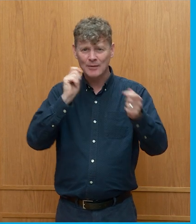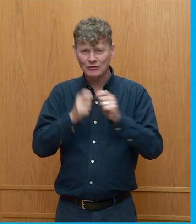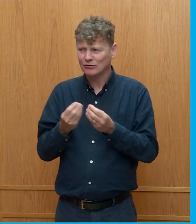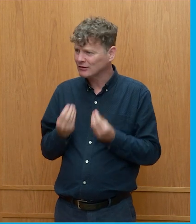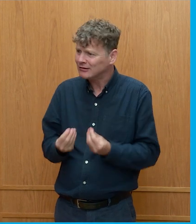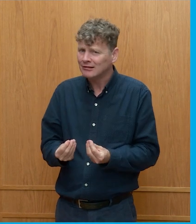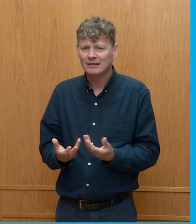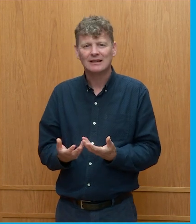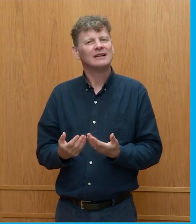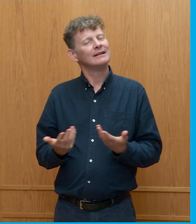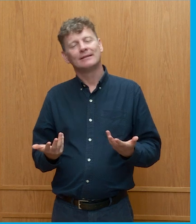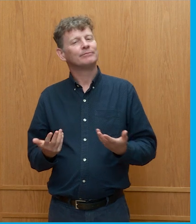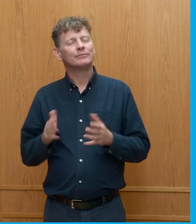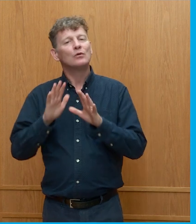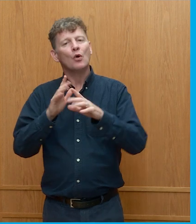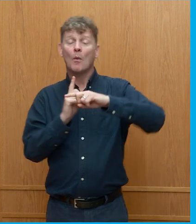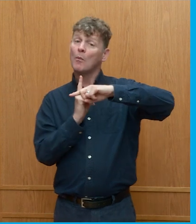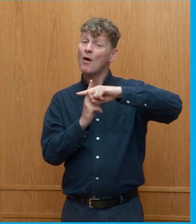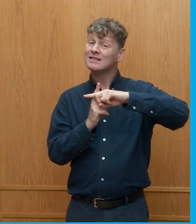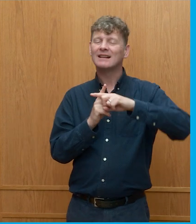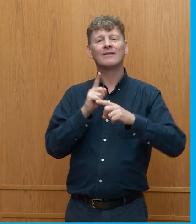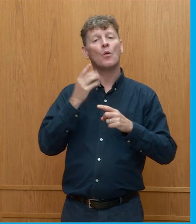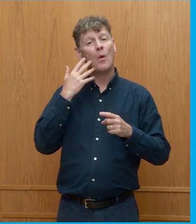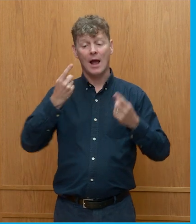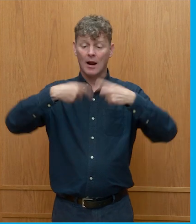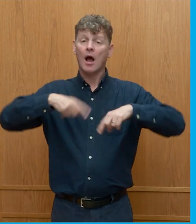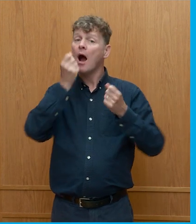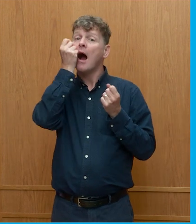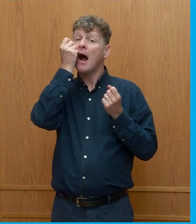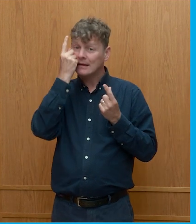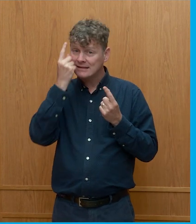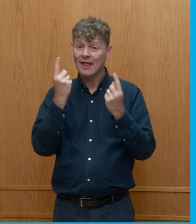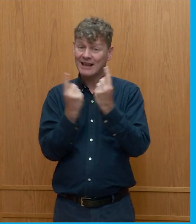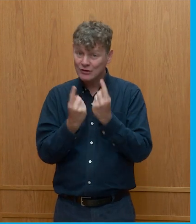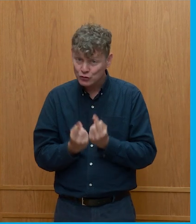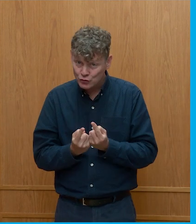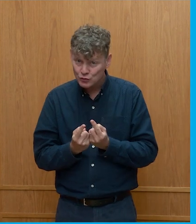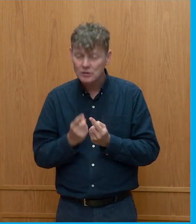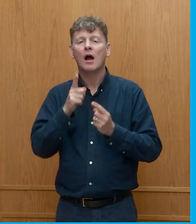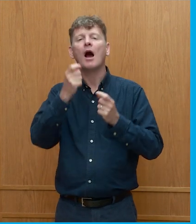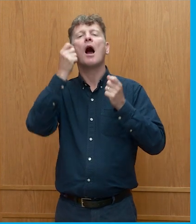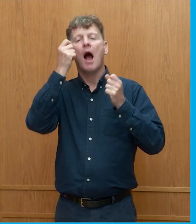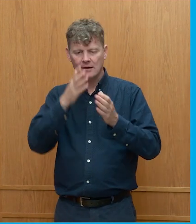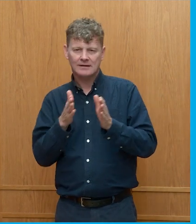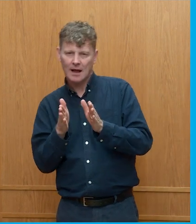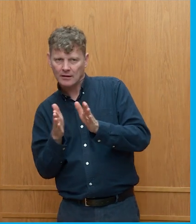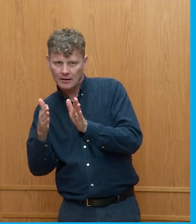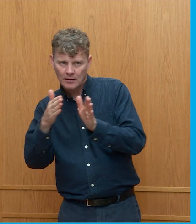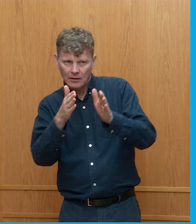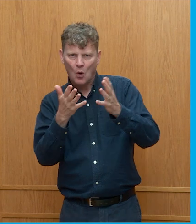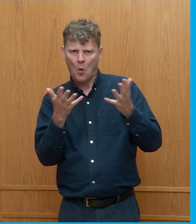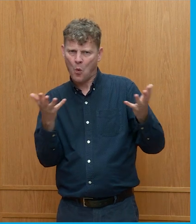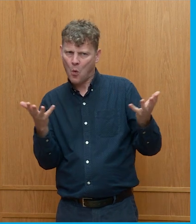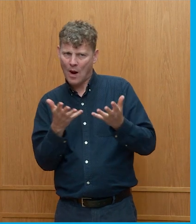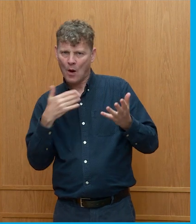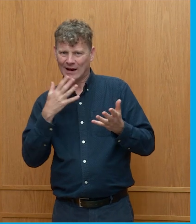I think there's real positivity in is if you understand this issue, you can understand some of the direction of travel. Where do